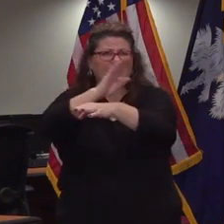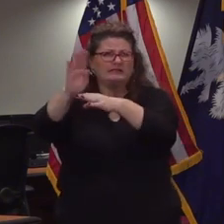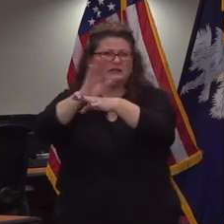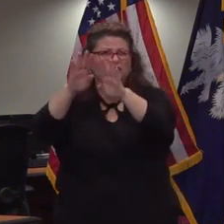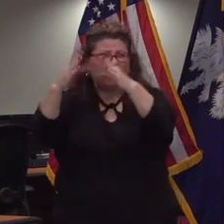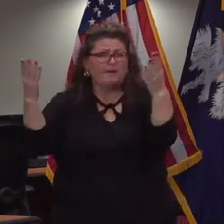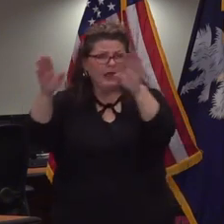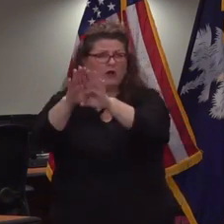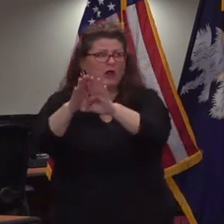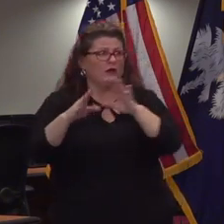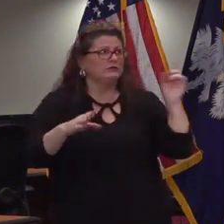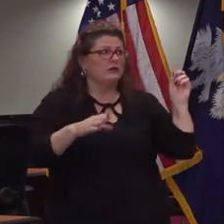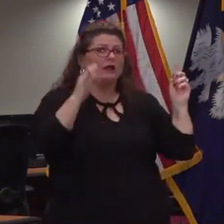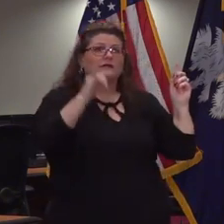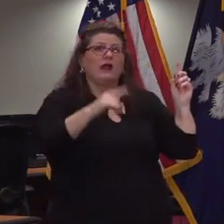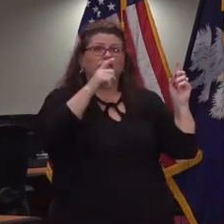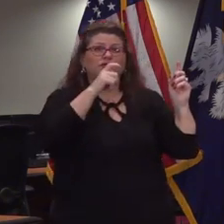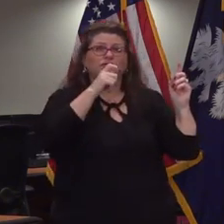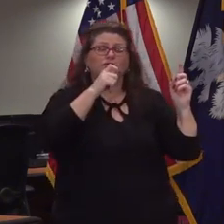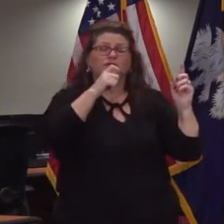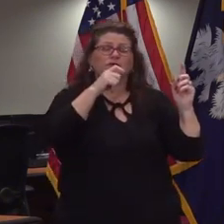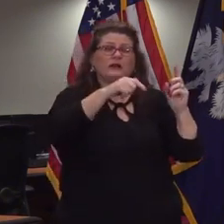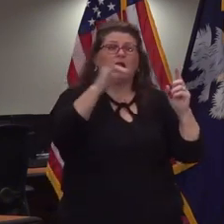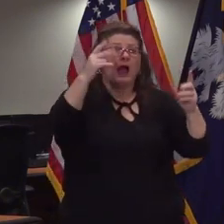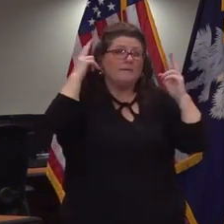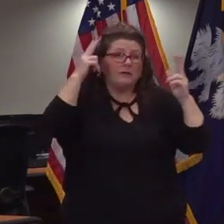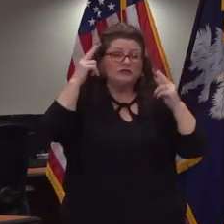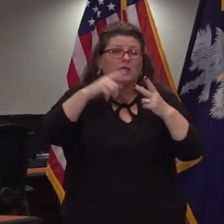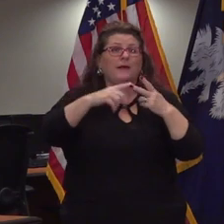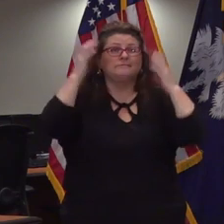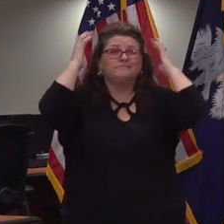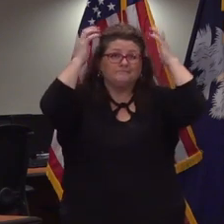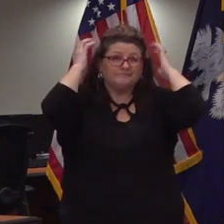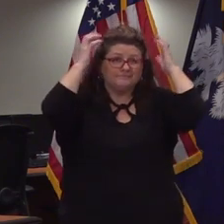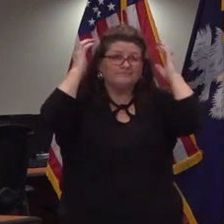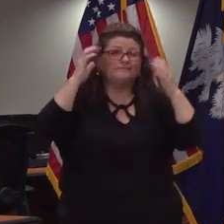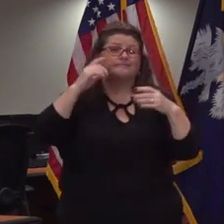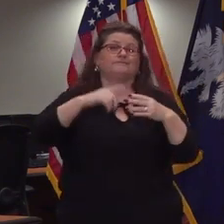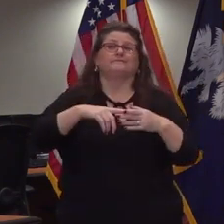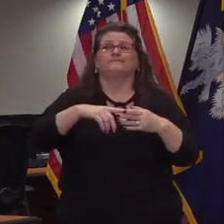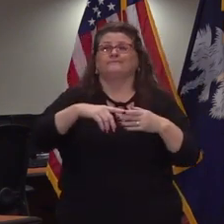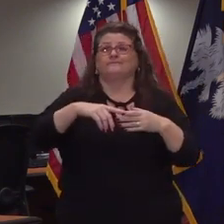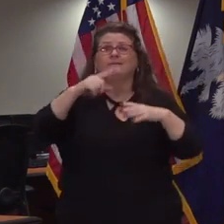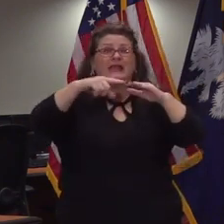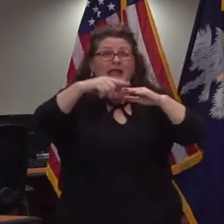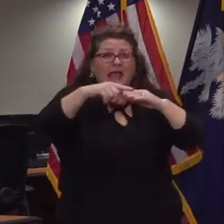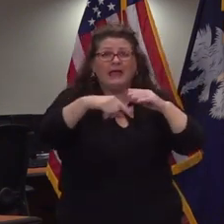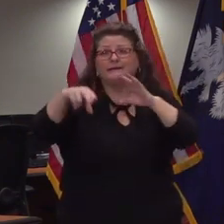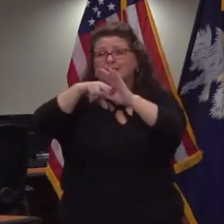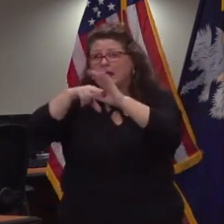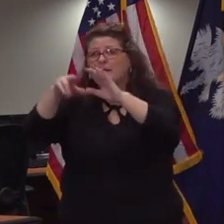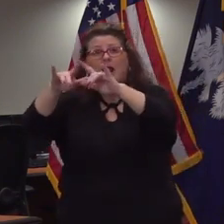restricted it had close contact like the barbershops and beauty parlors and and those those kinds of things we are